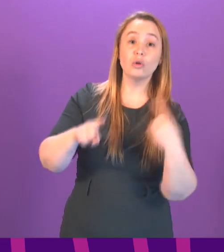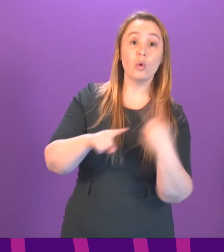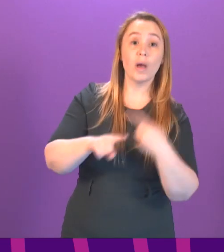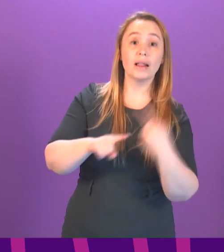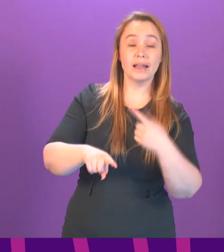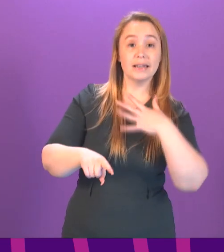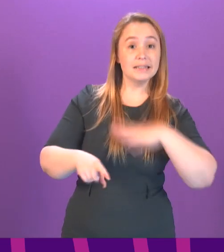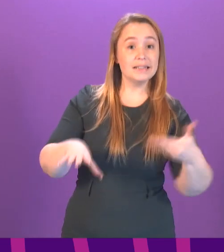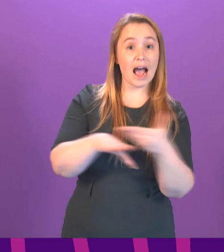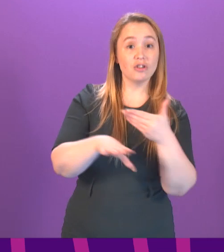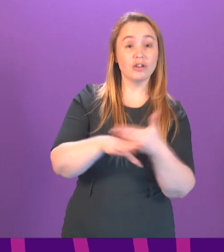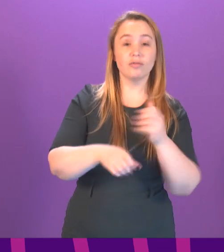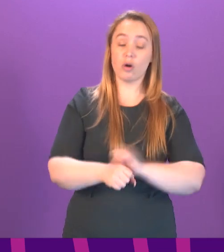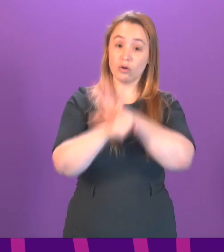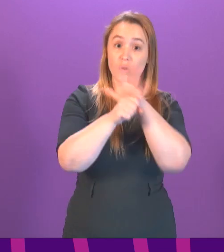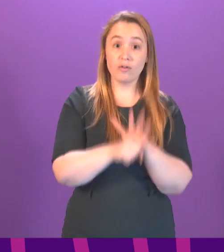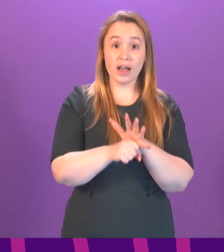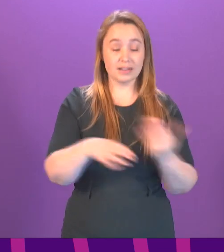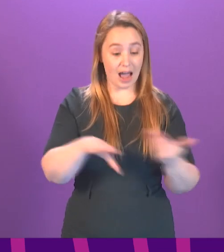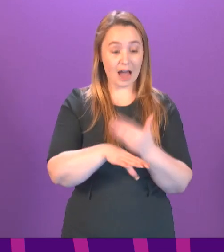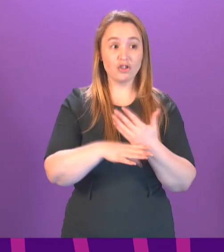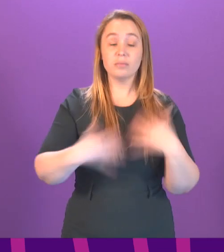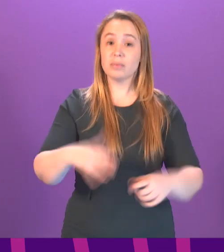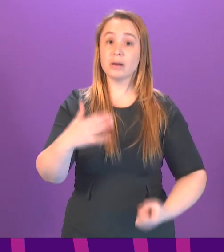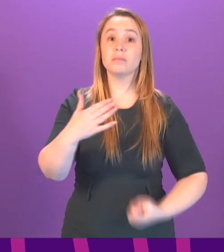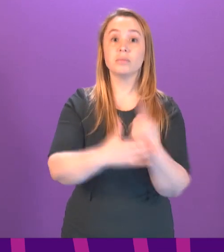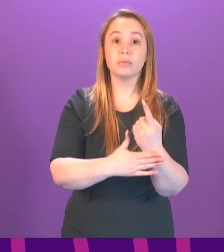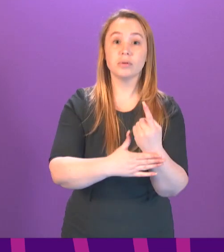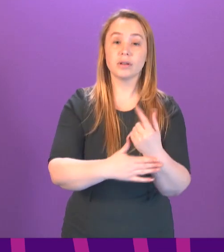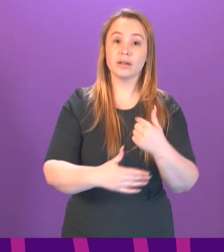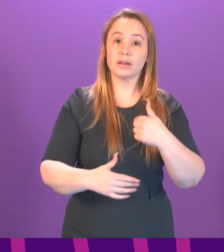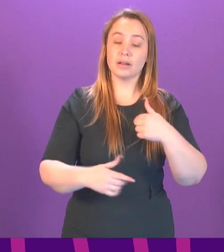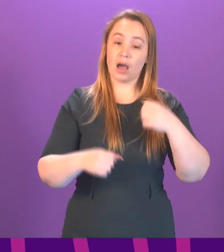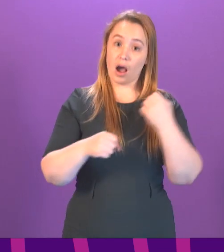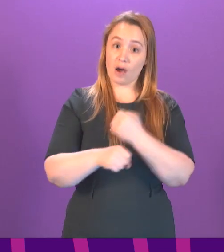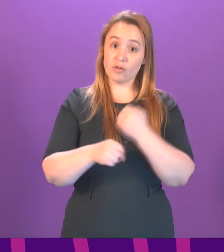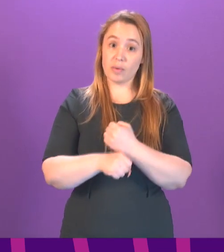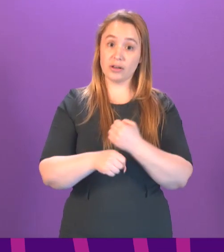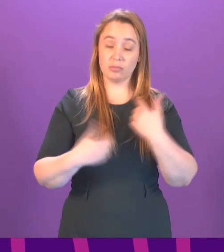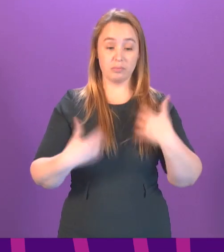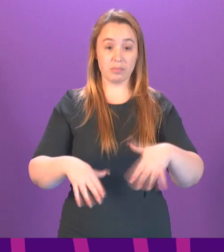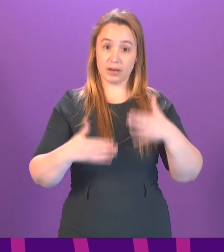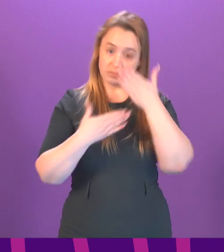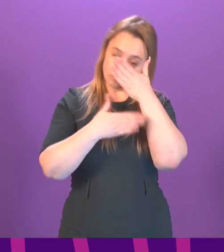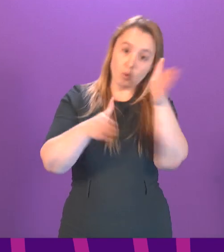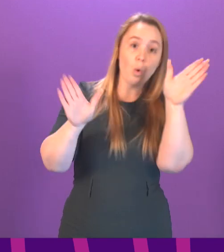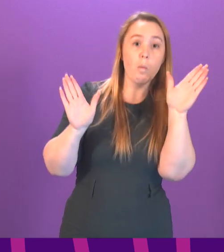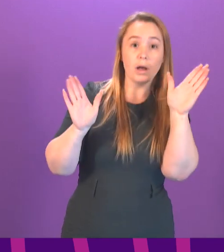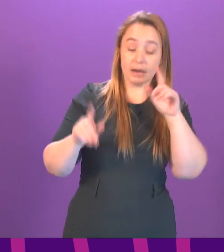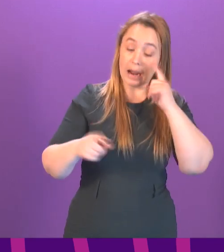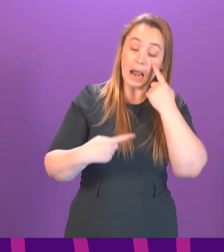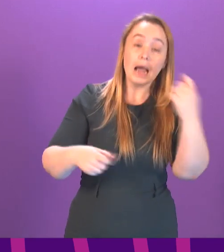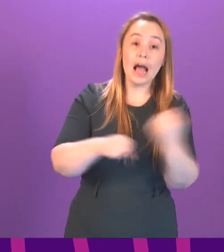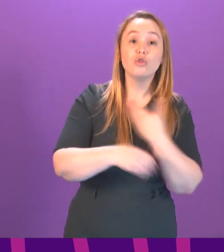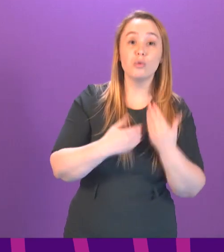action in the face of the pandemic has been necessary. And I don't close my mind and the government doesn't close its mind to doing more here